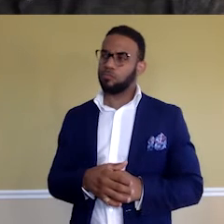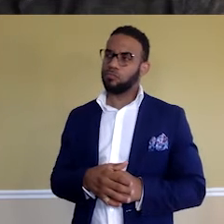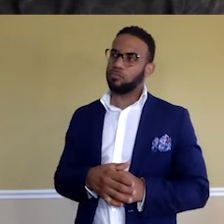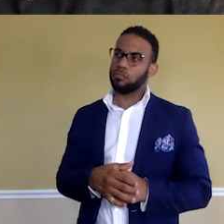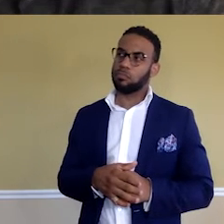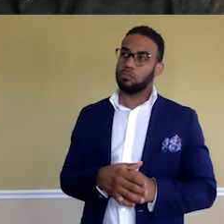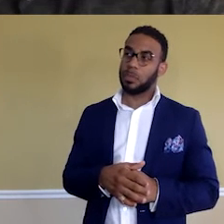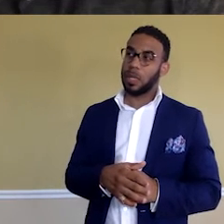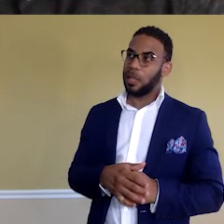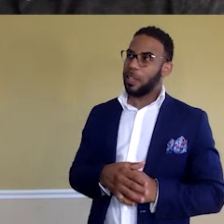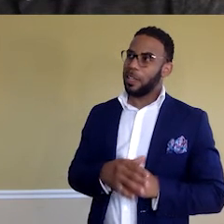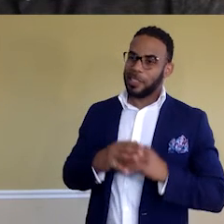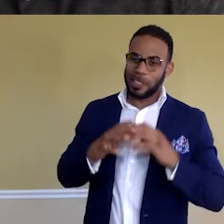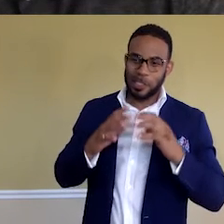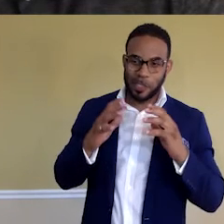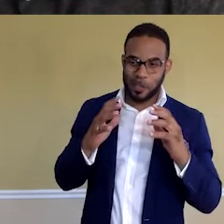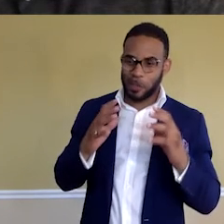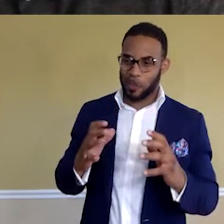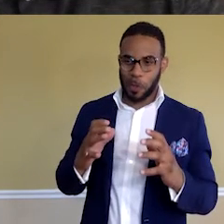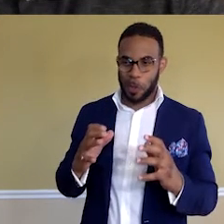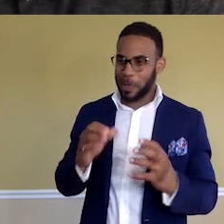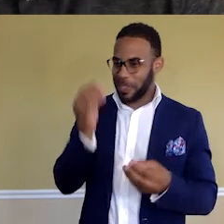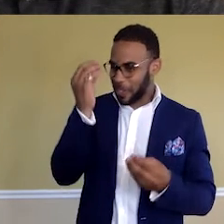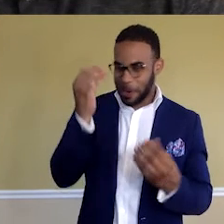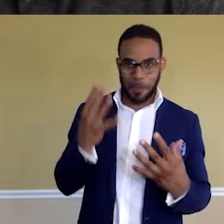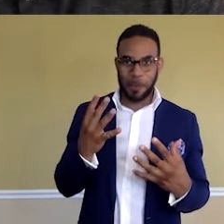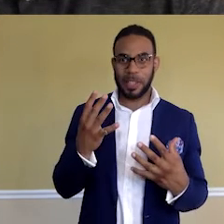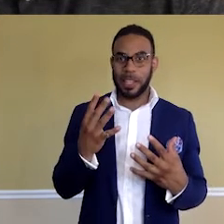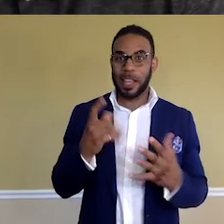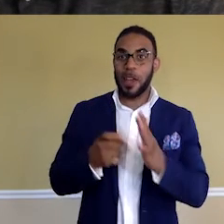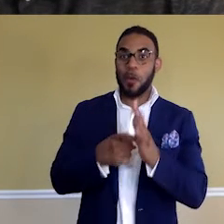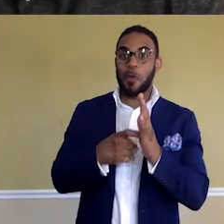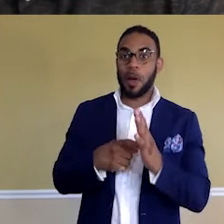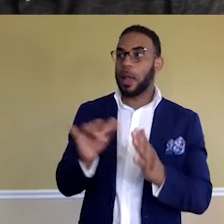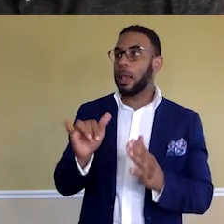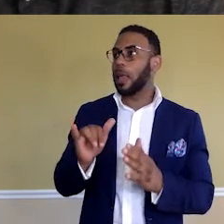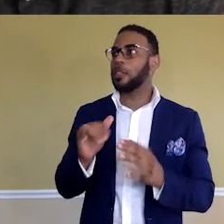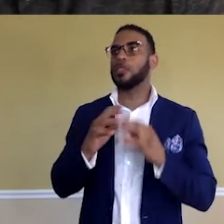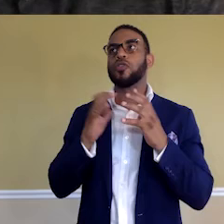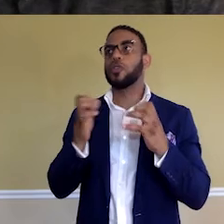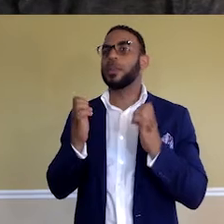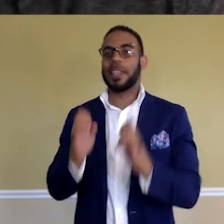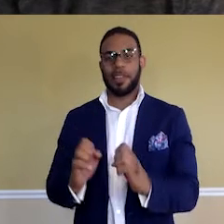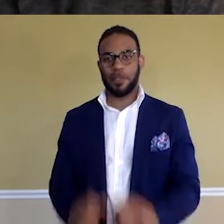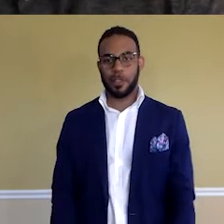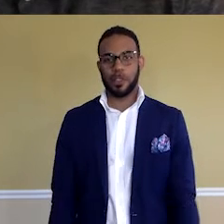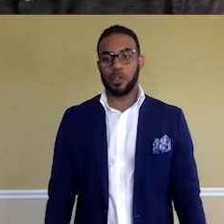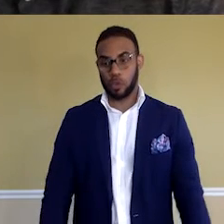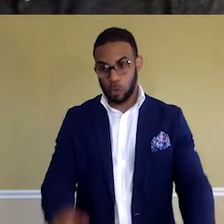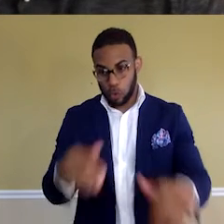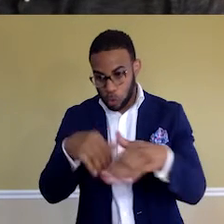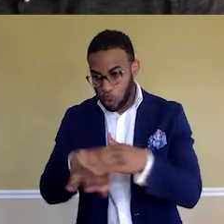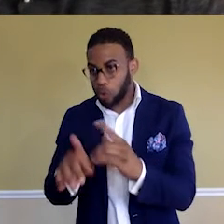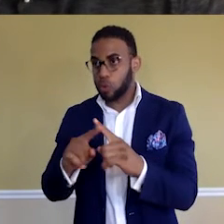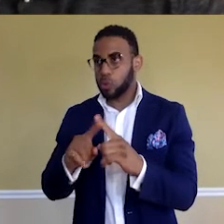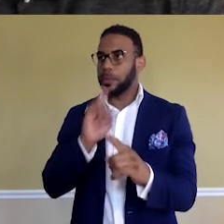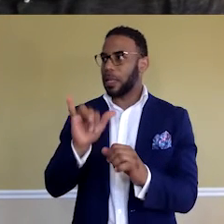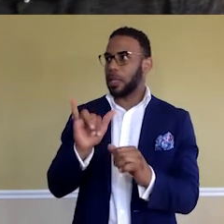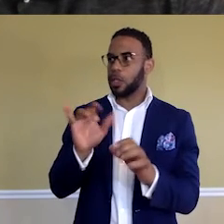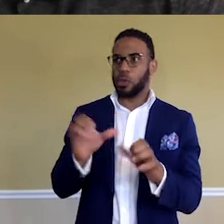It's so much information and it requires like so much effort to go into it in order to like be able to do things. Like I've kind